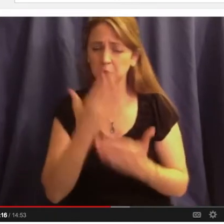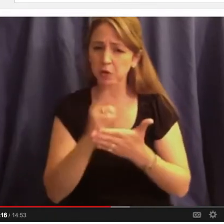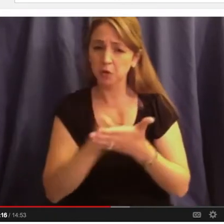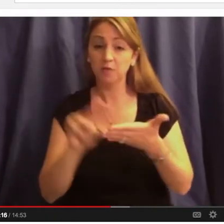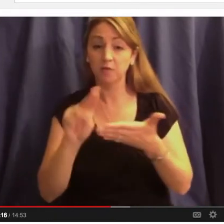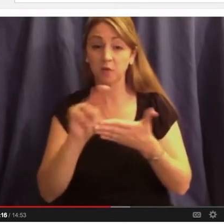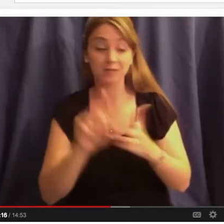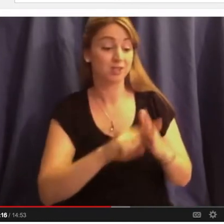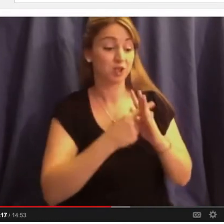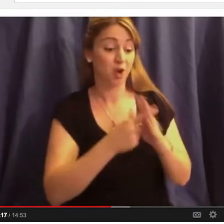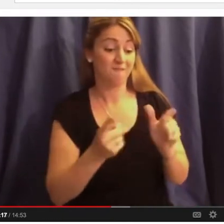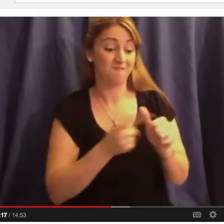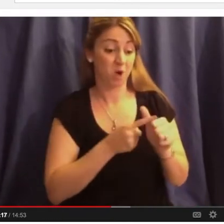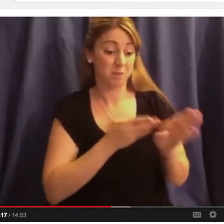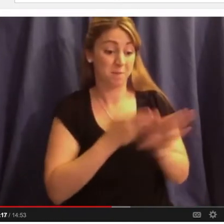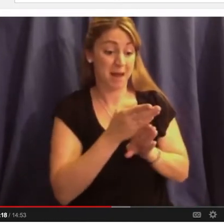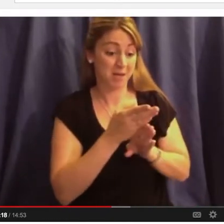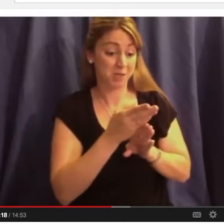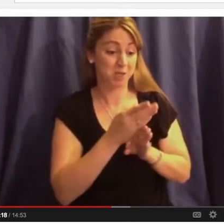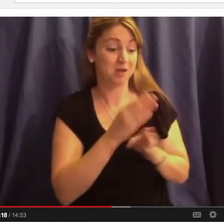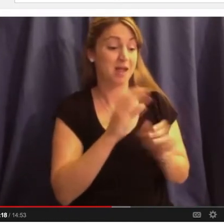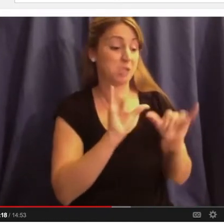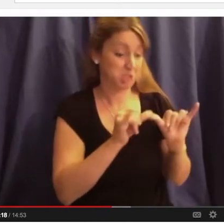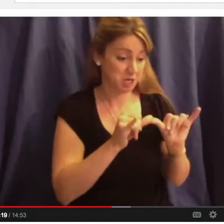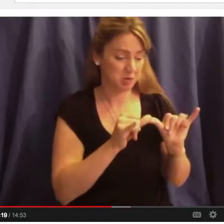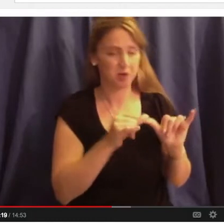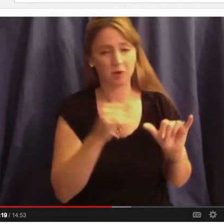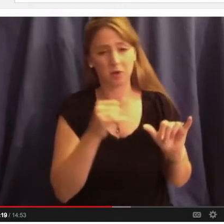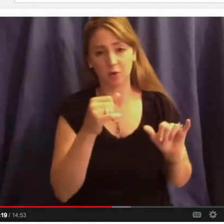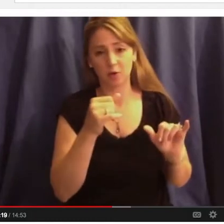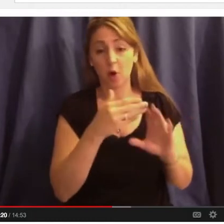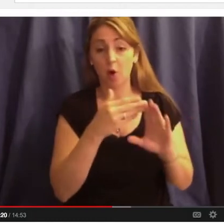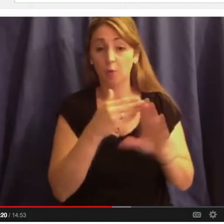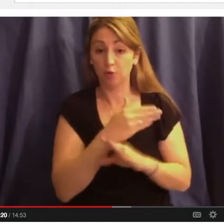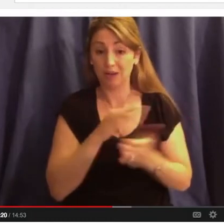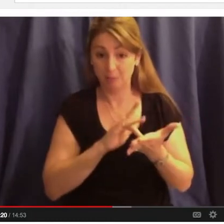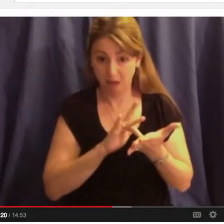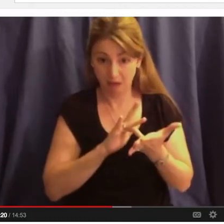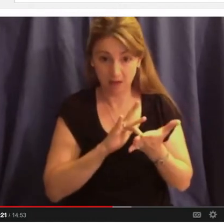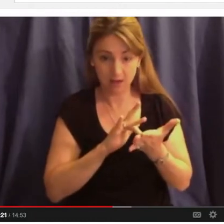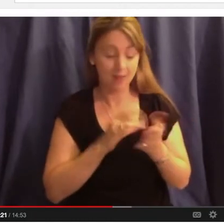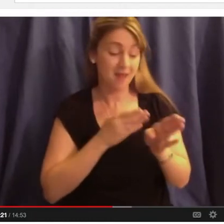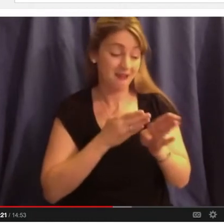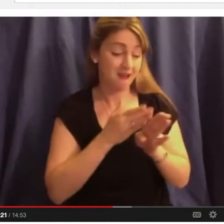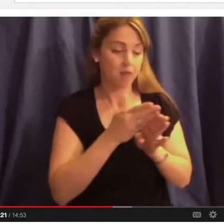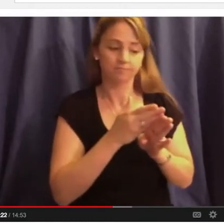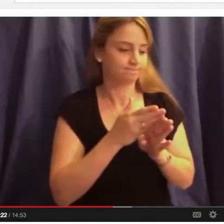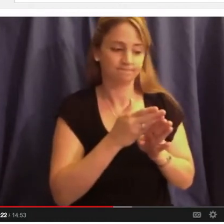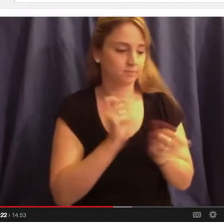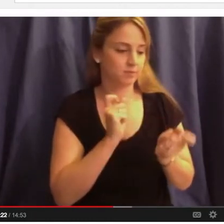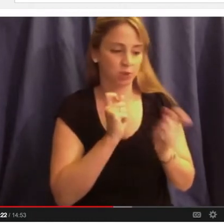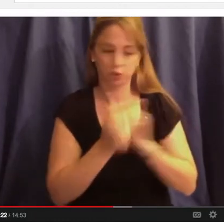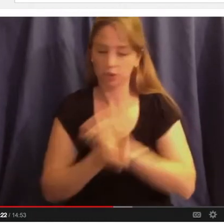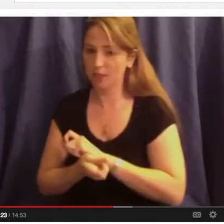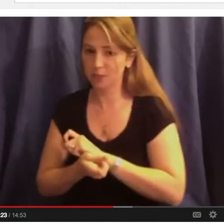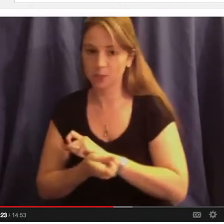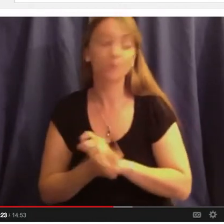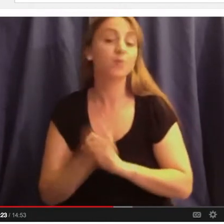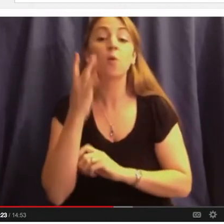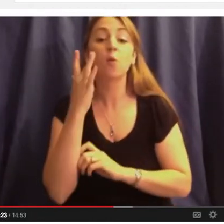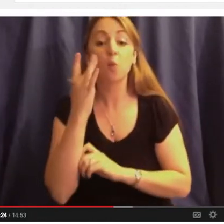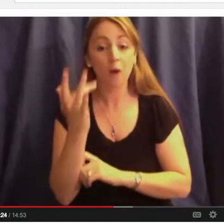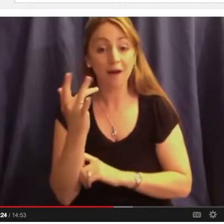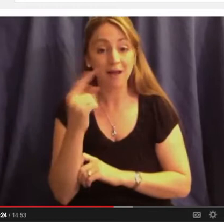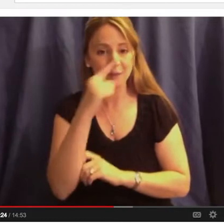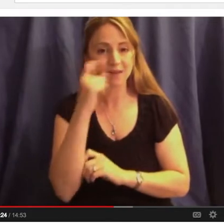pre-engineering and engineering and they end up changing their majors. And the number one reason we find, quite frankly, is they did not do well in first year